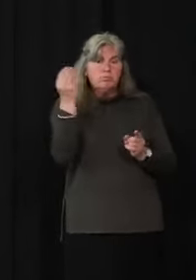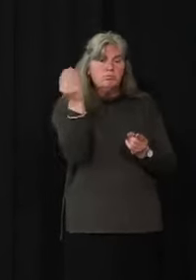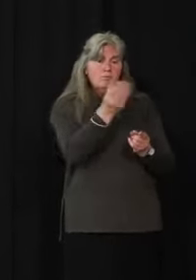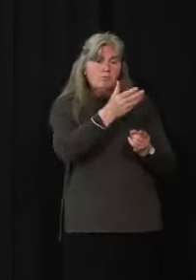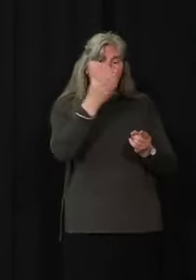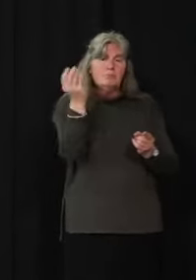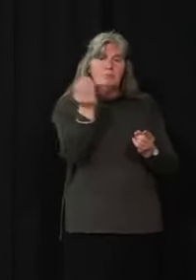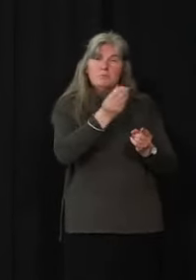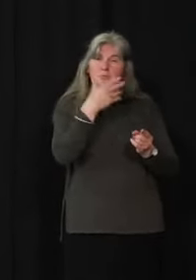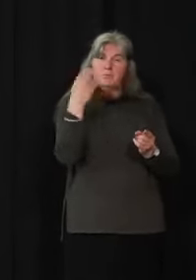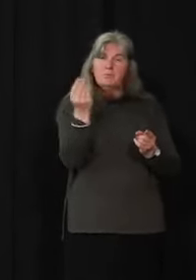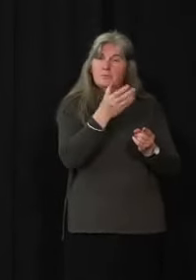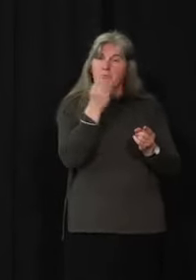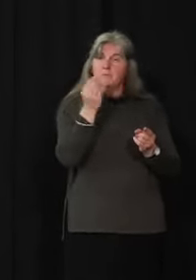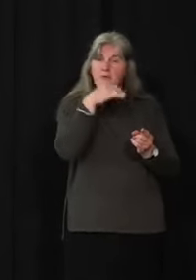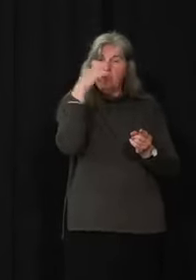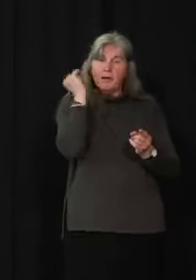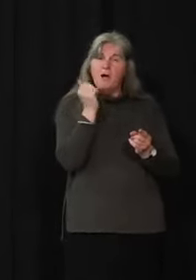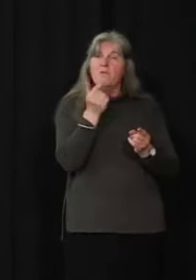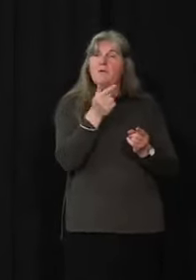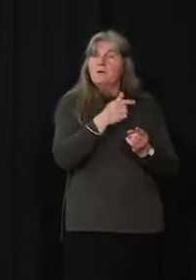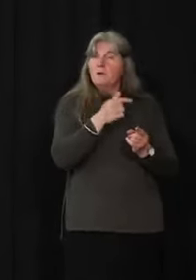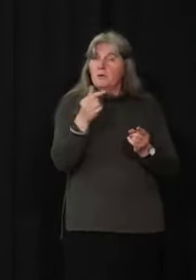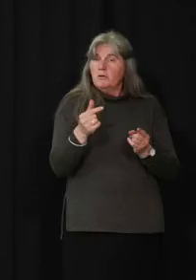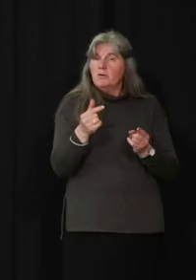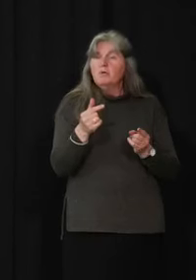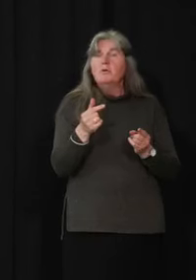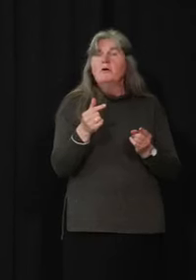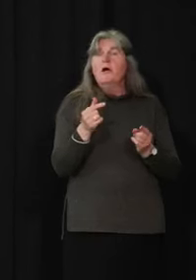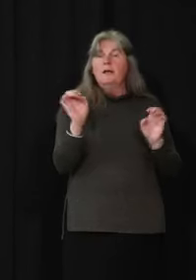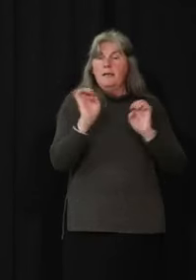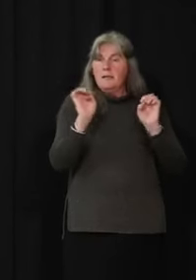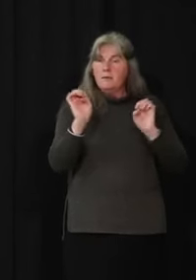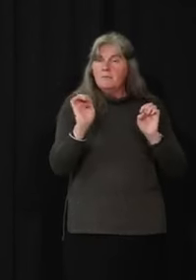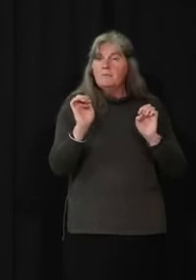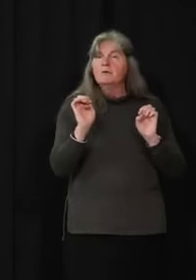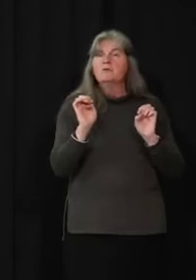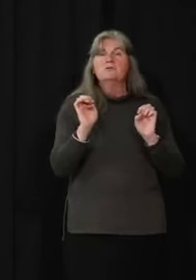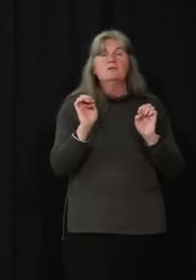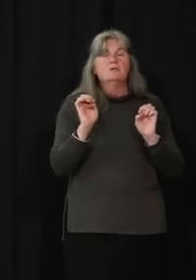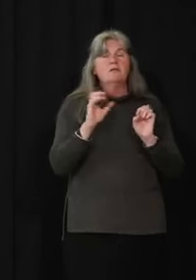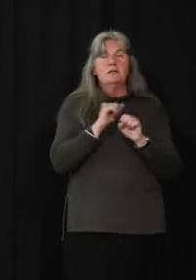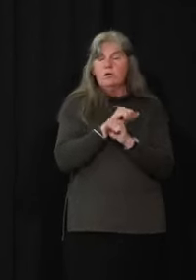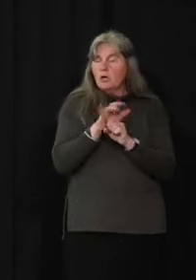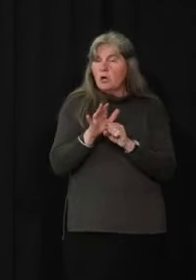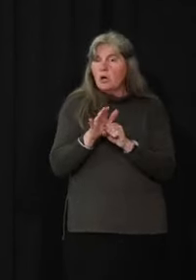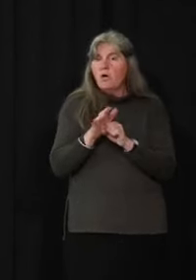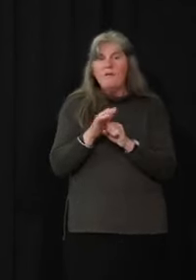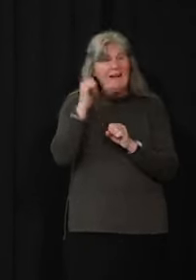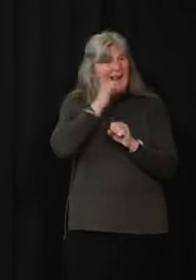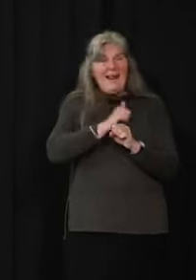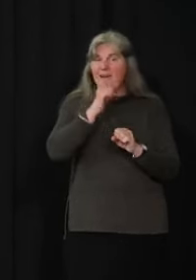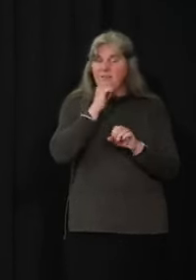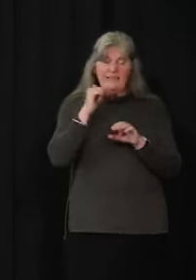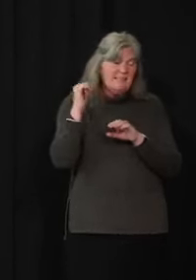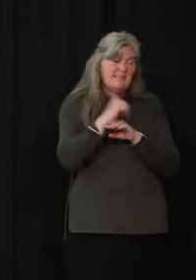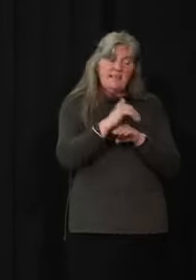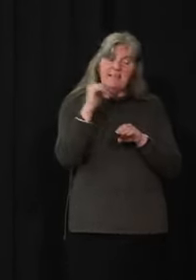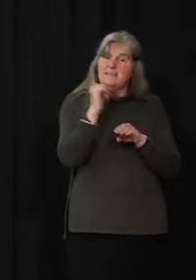government of Yukon's emergency measures organization COVID-19 daily updates.